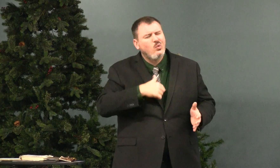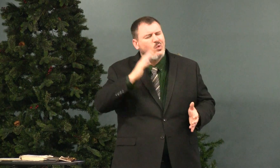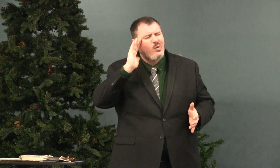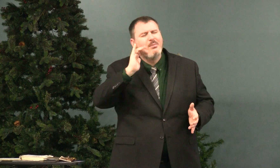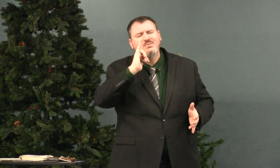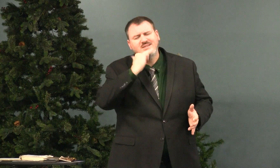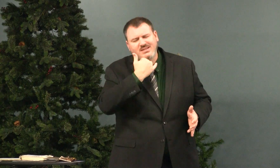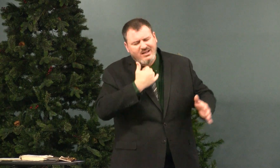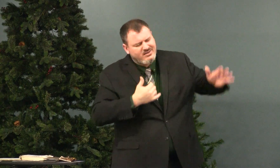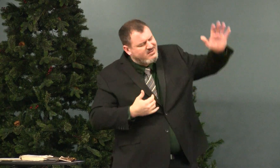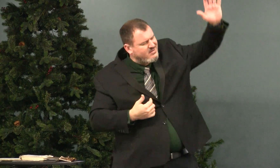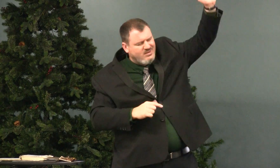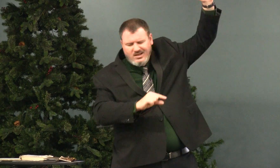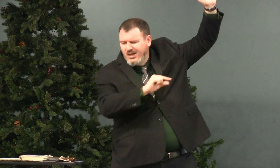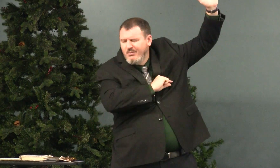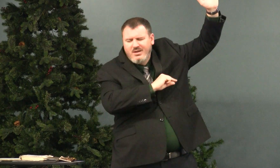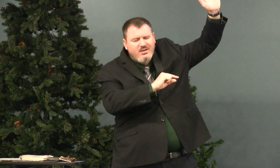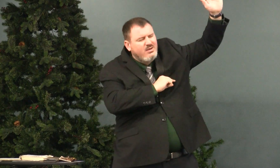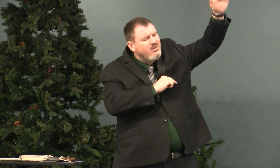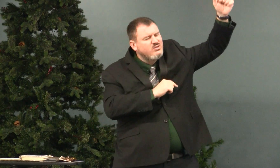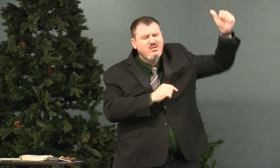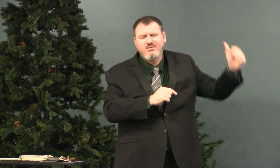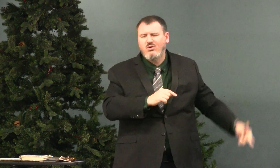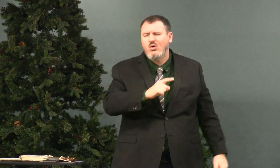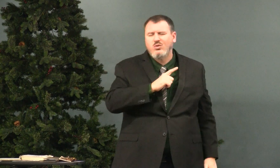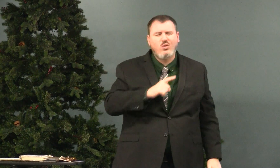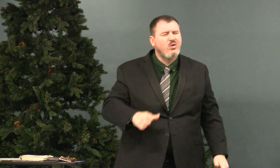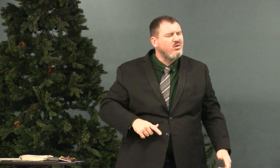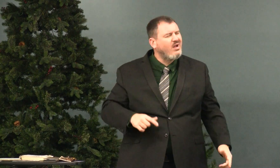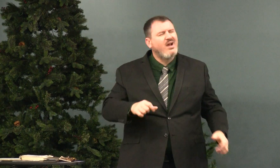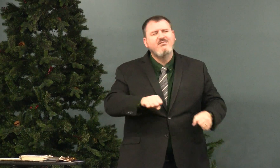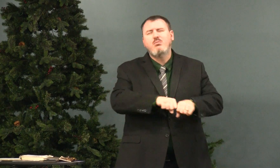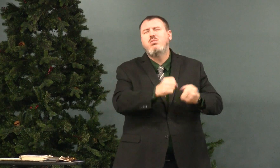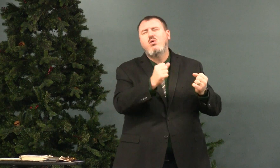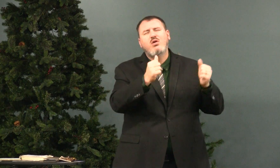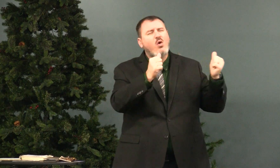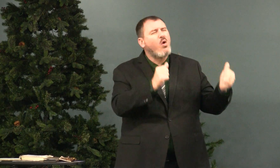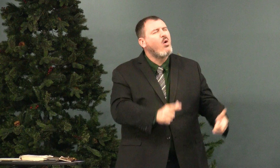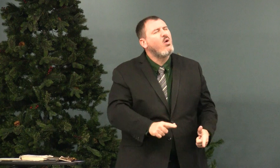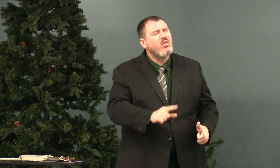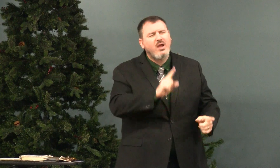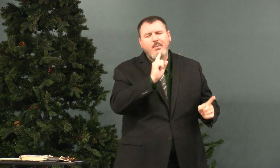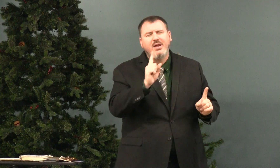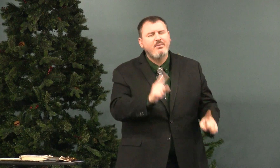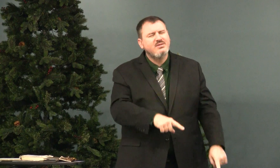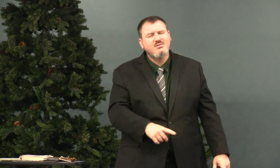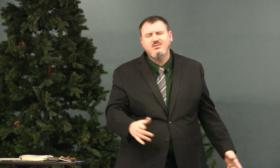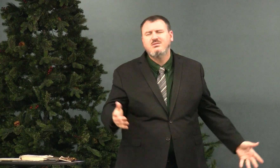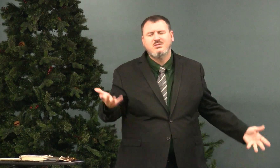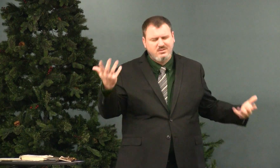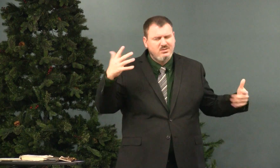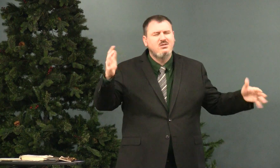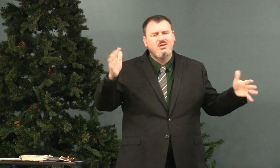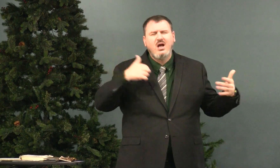Yes, I know we make mistakes. I'm guilty. I've broken all of the commandments.